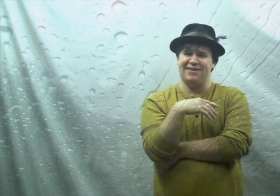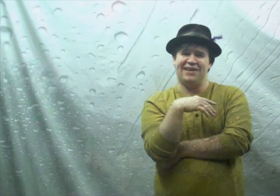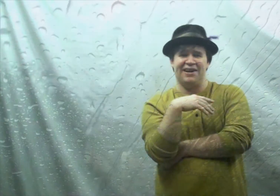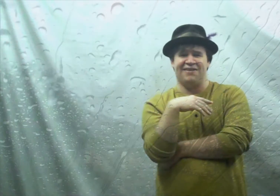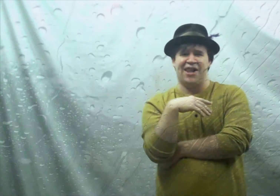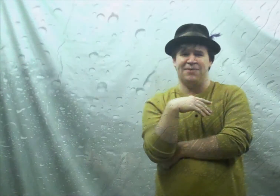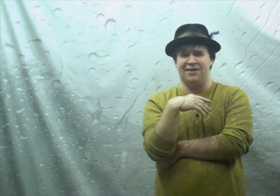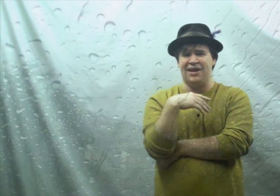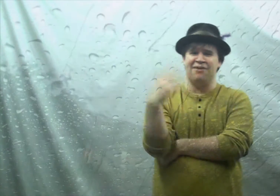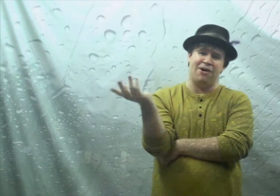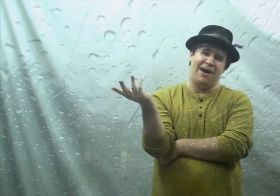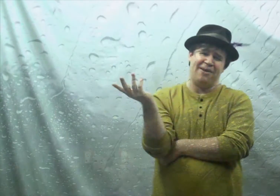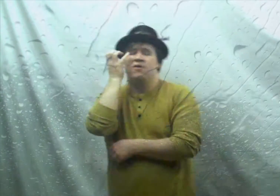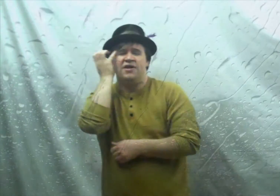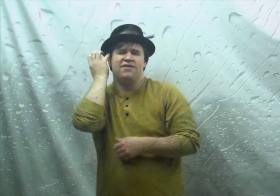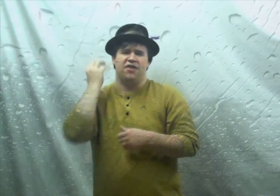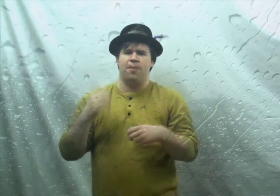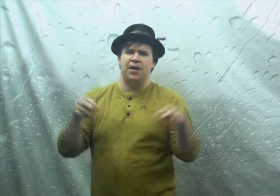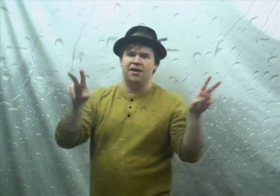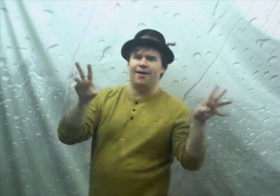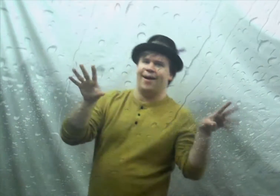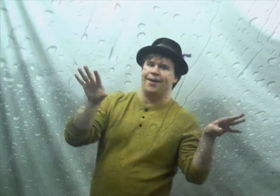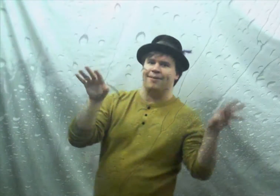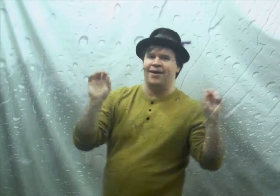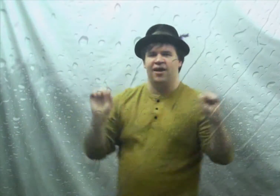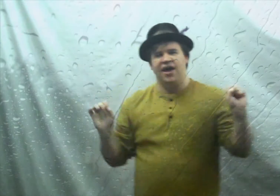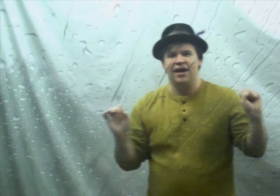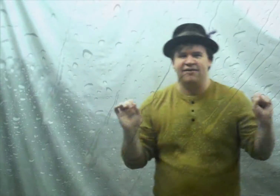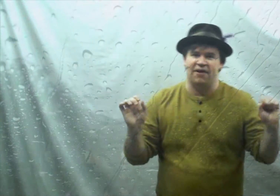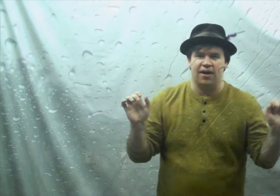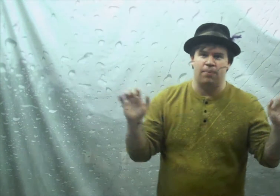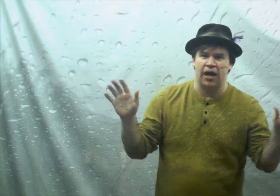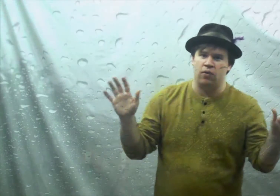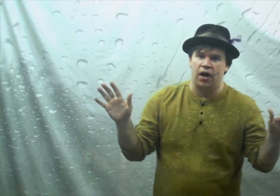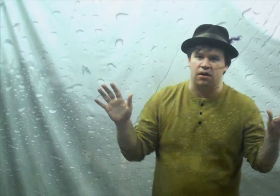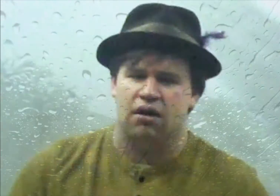insane asylum did they grow out of since the peanut gallery hates fucking bad weather